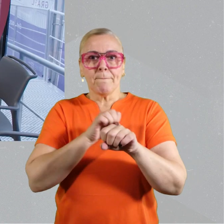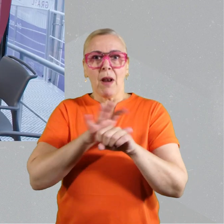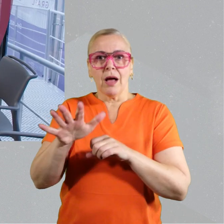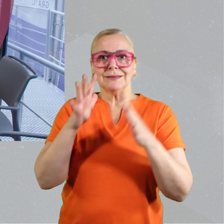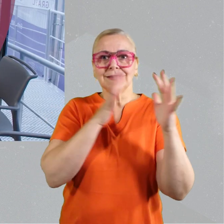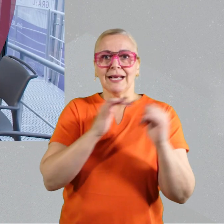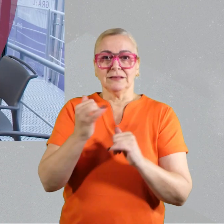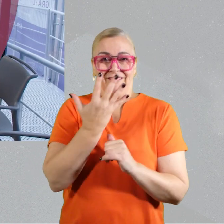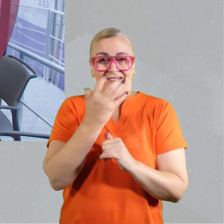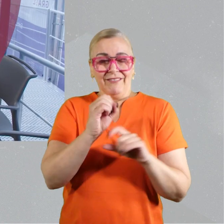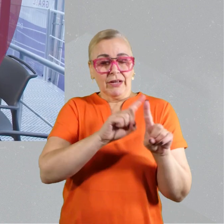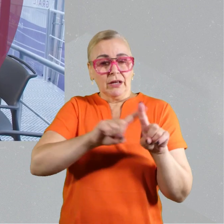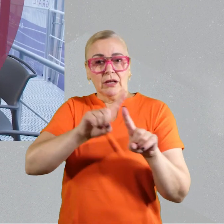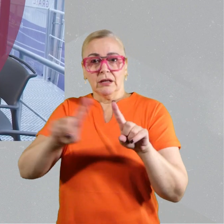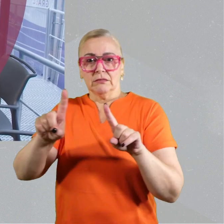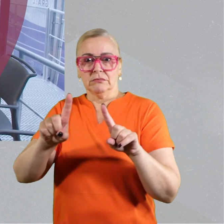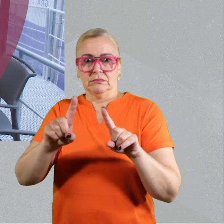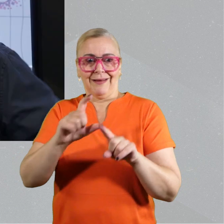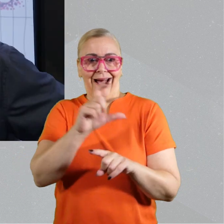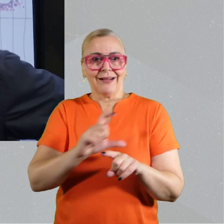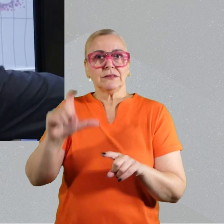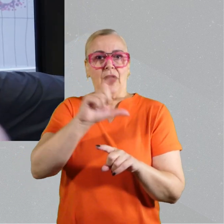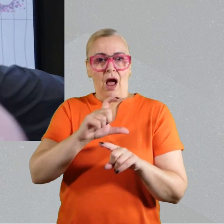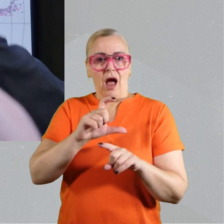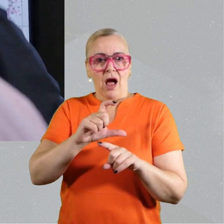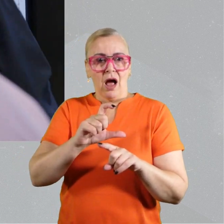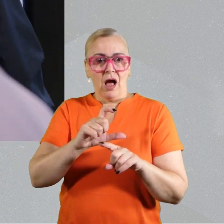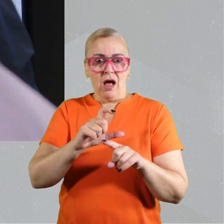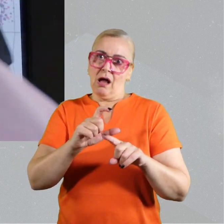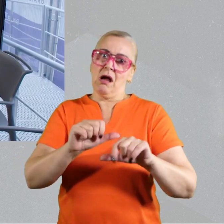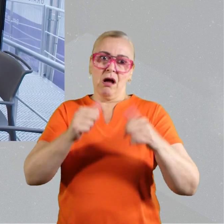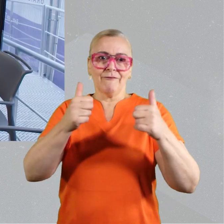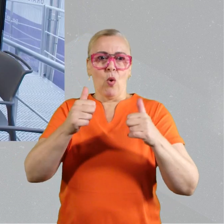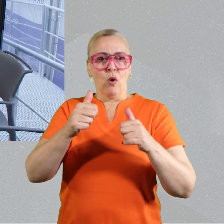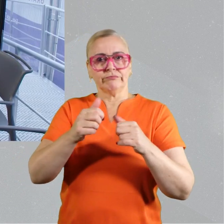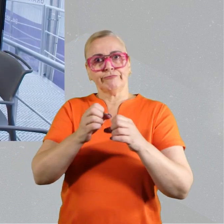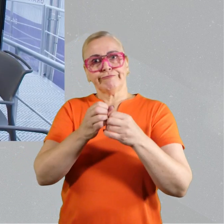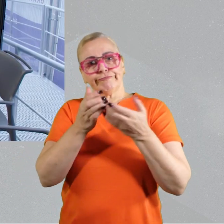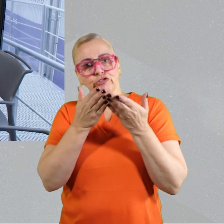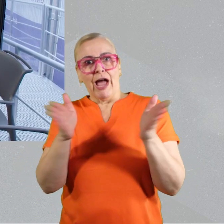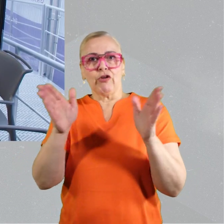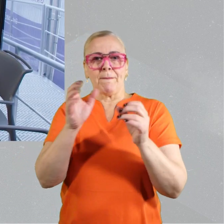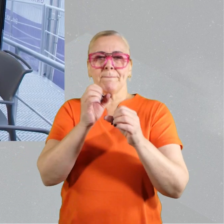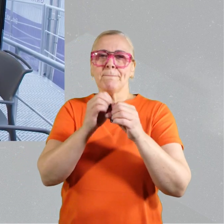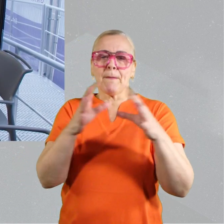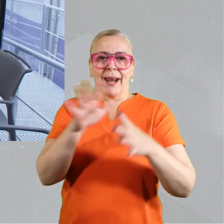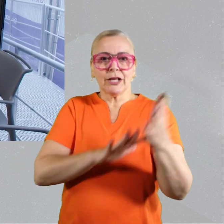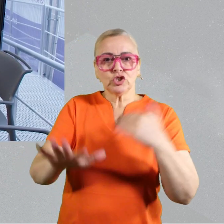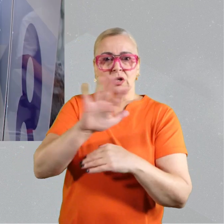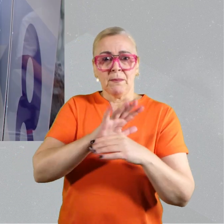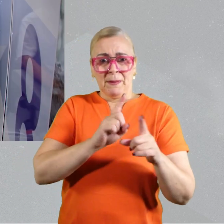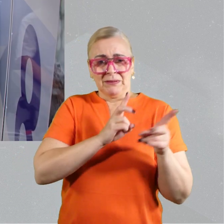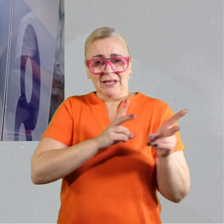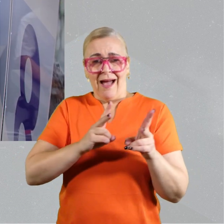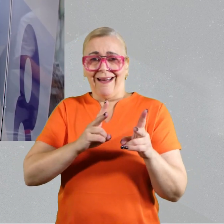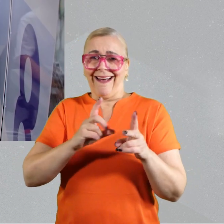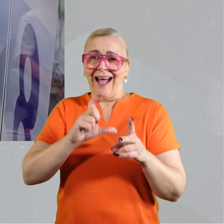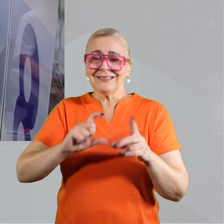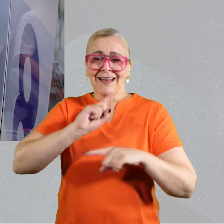The NHS Gallery trial is looking to see if a new blood test for 50 different types of cancer could work at the population level.